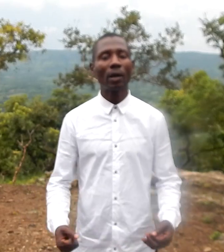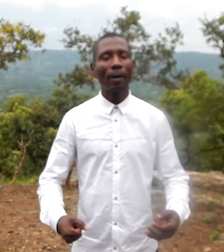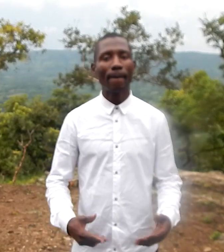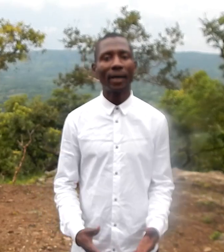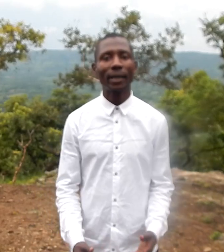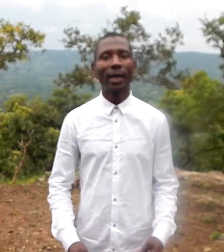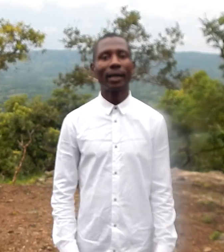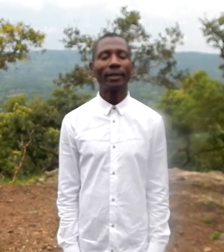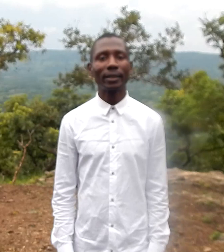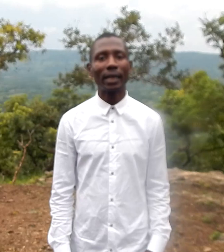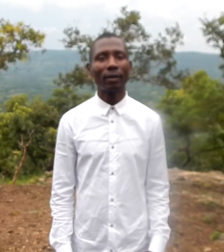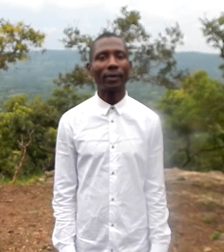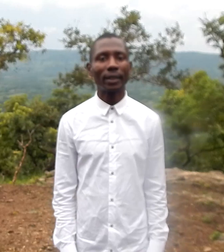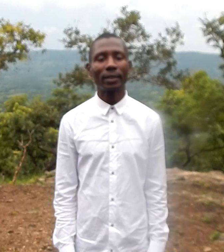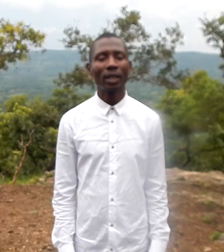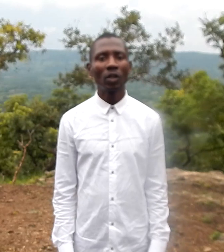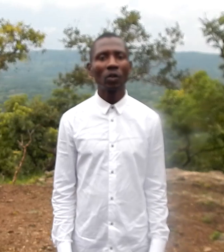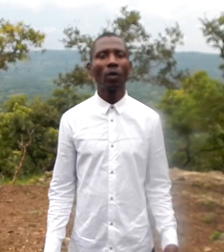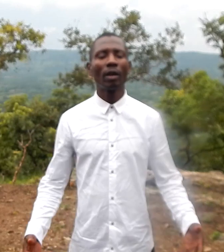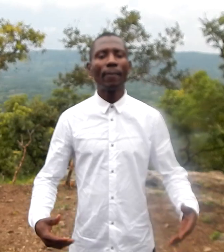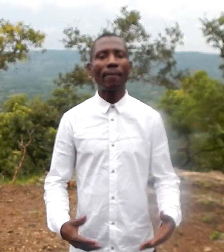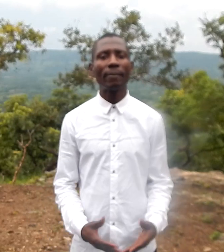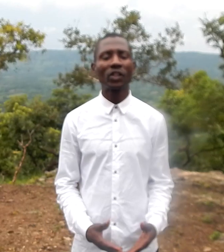batana this garden of the saint so eban baby